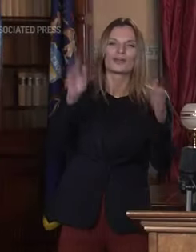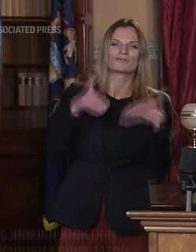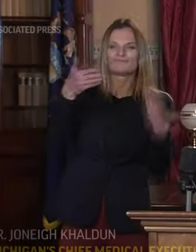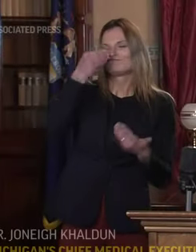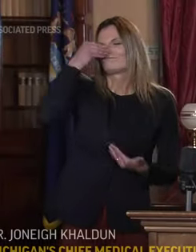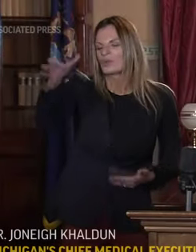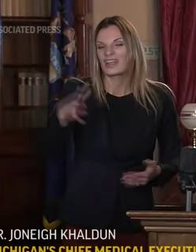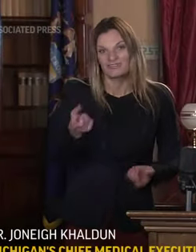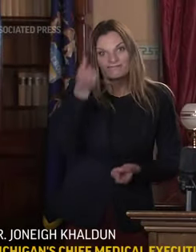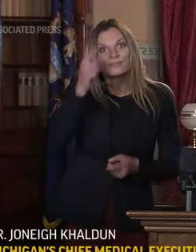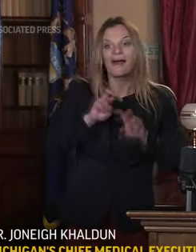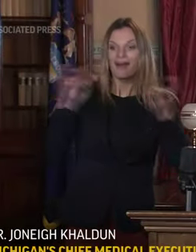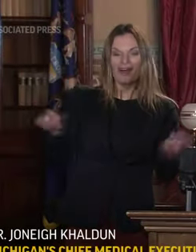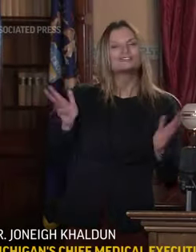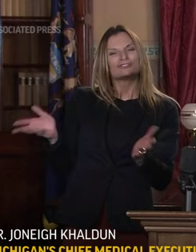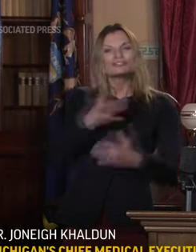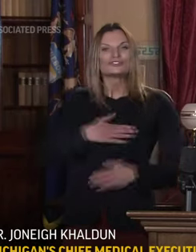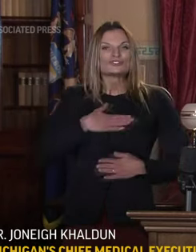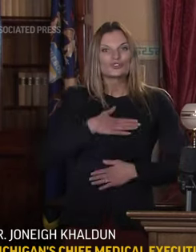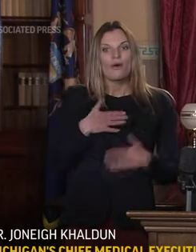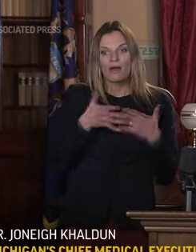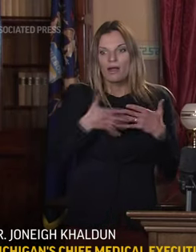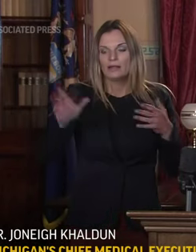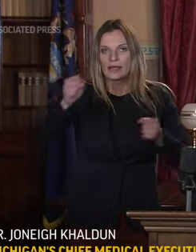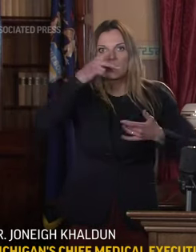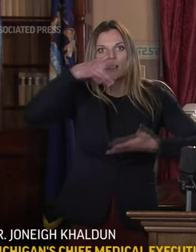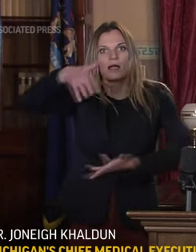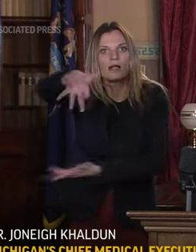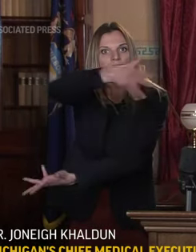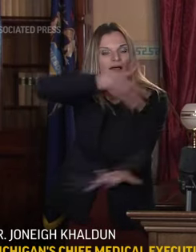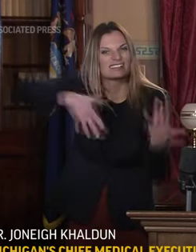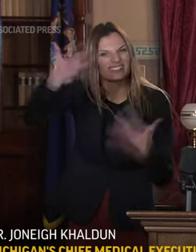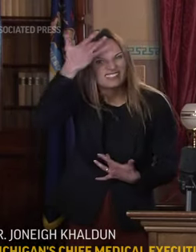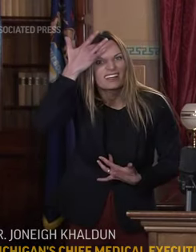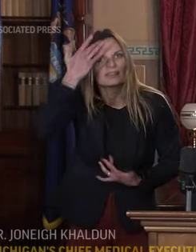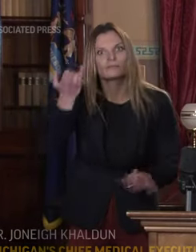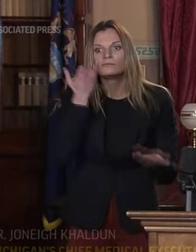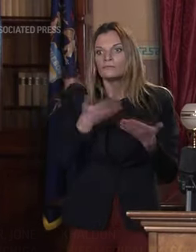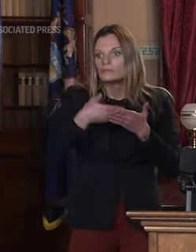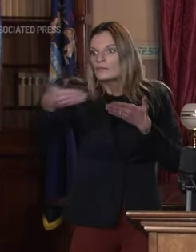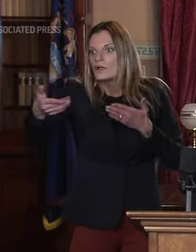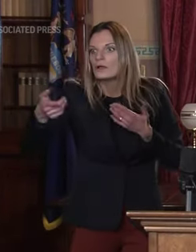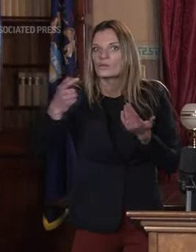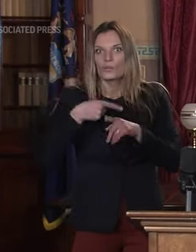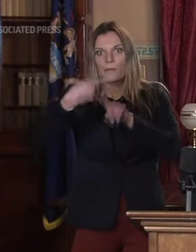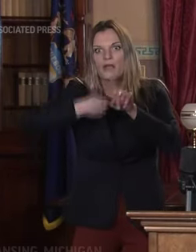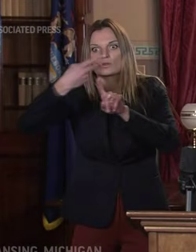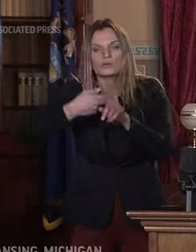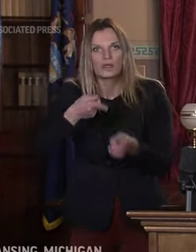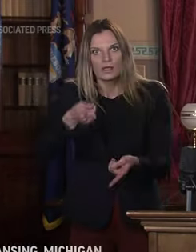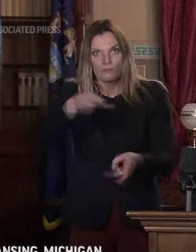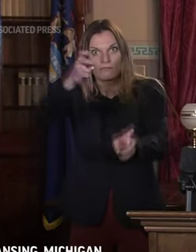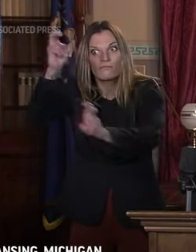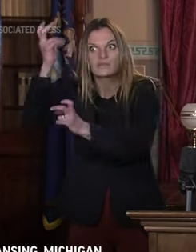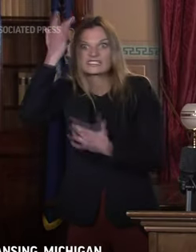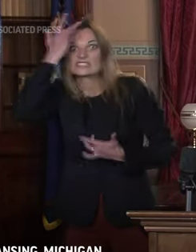Bad decisions made at Thanksgiving will mean people will be mourning the deaths of their loved ones by New Year's and so I would rather